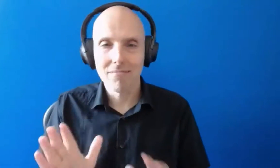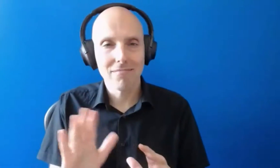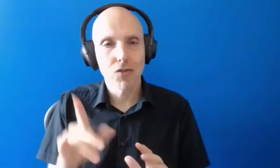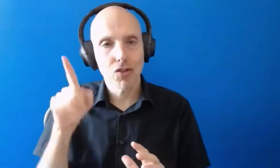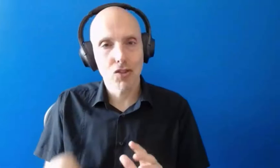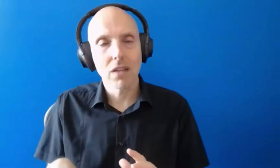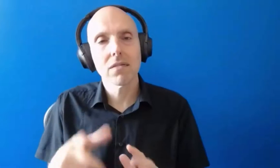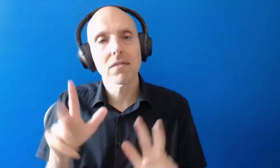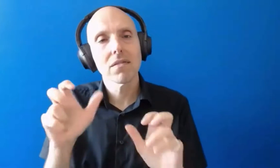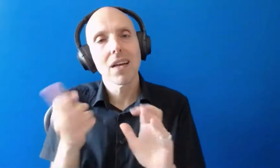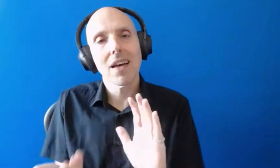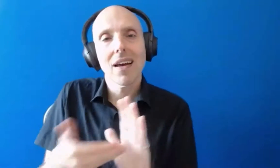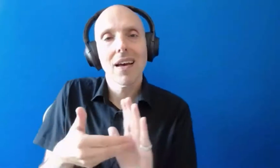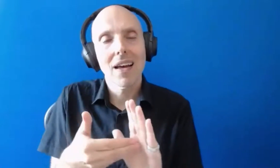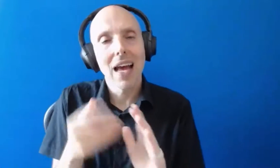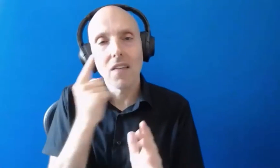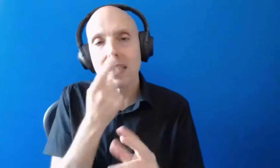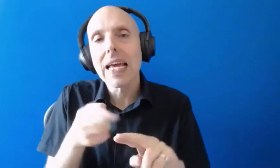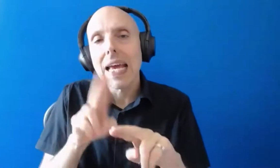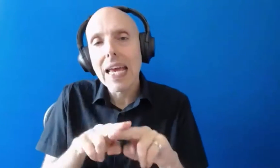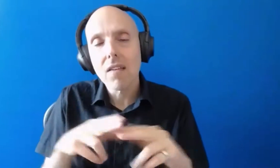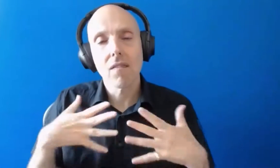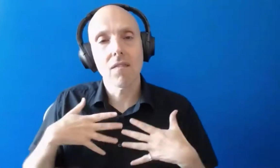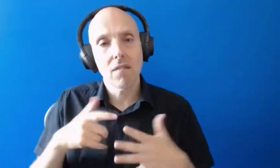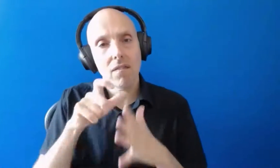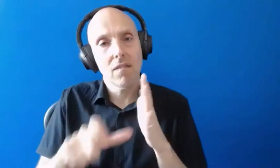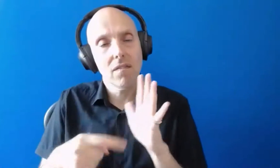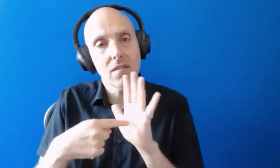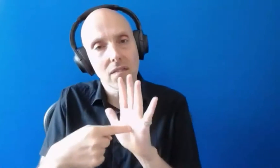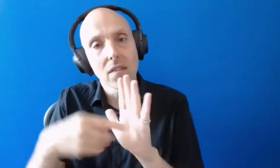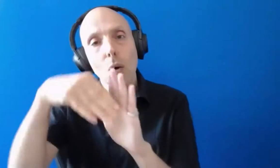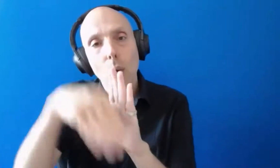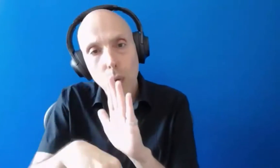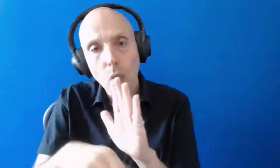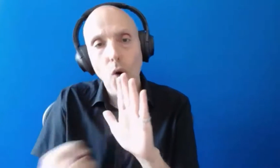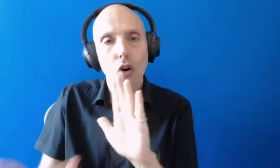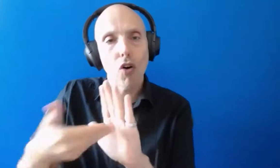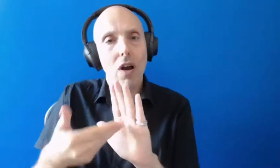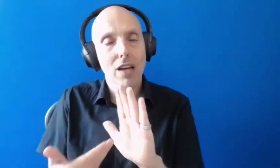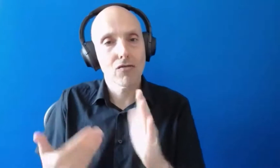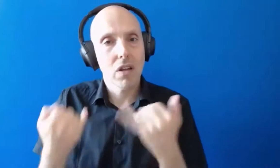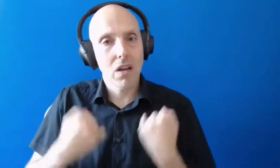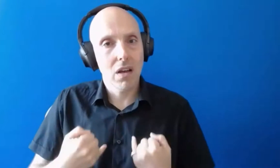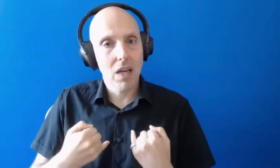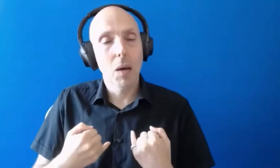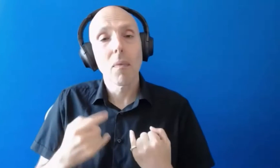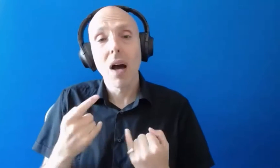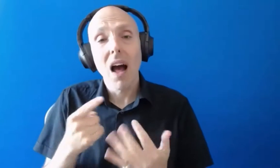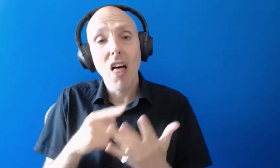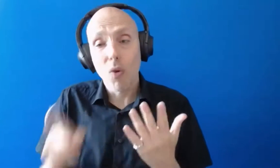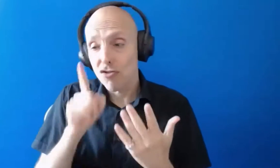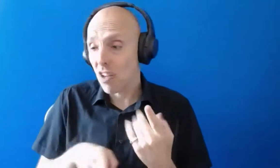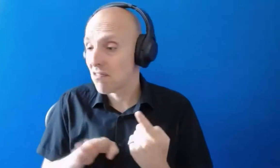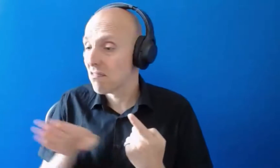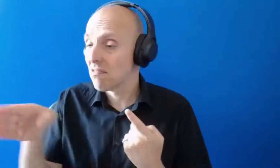new evidence if it was for a significant worsening or a new condition other than that you can just contact your needs of that okay thank